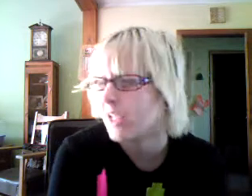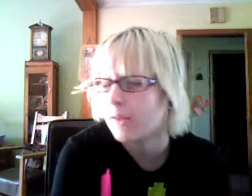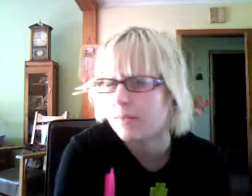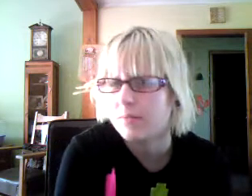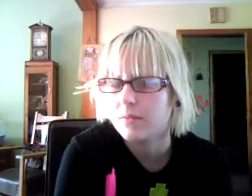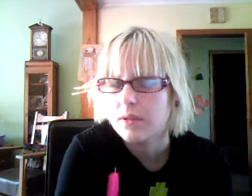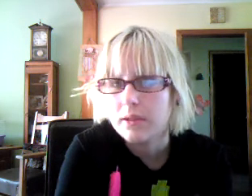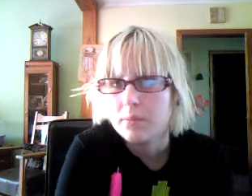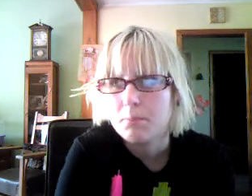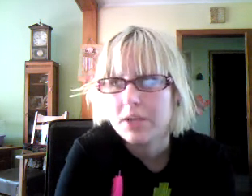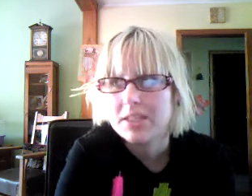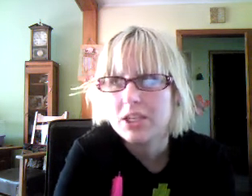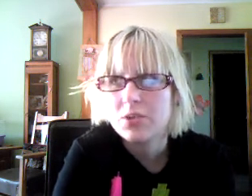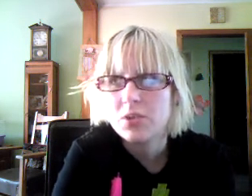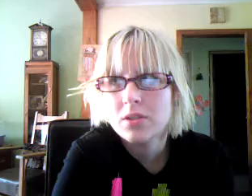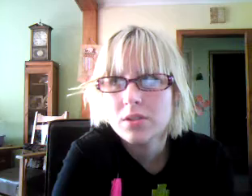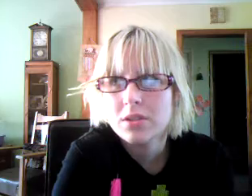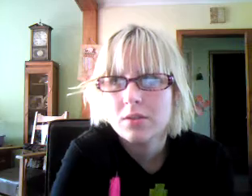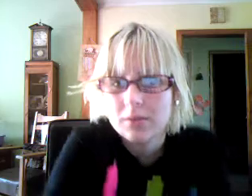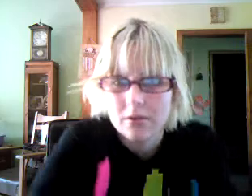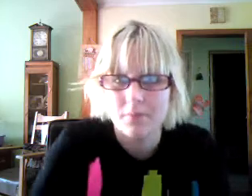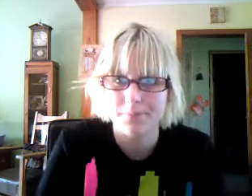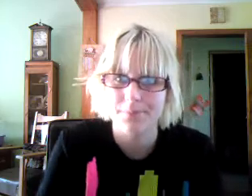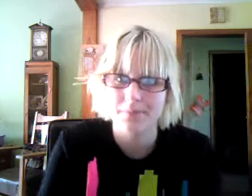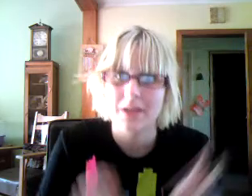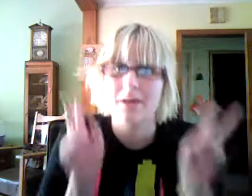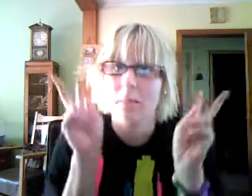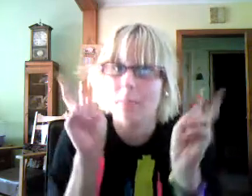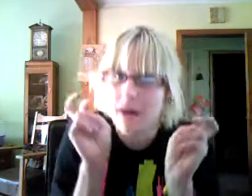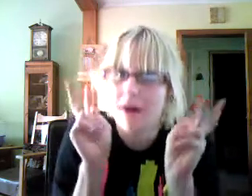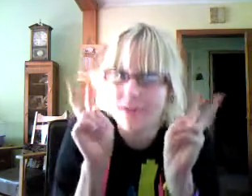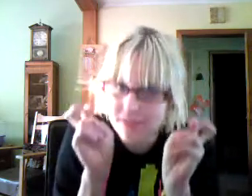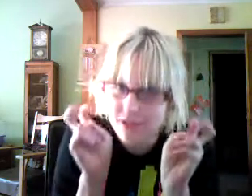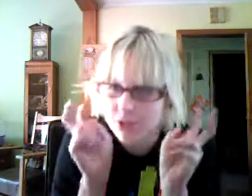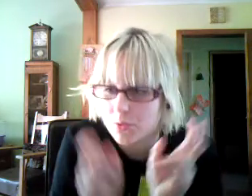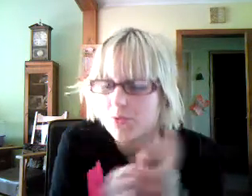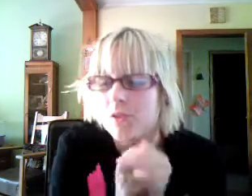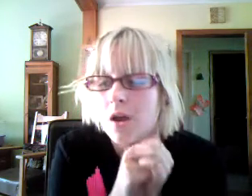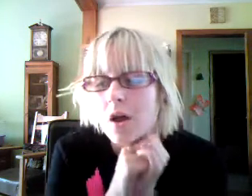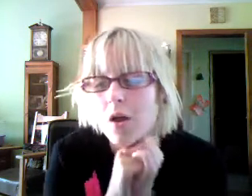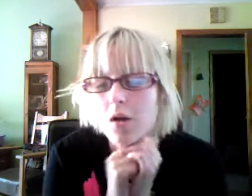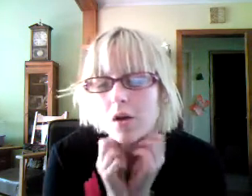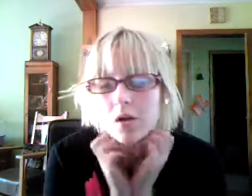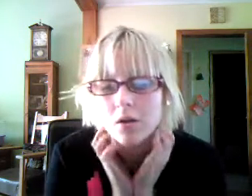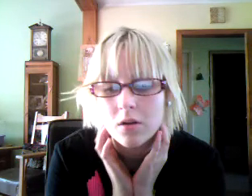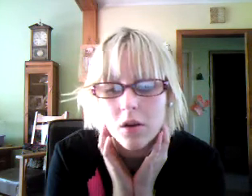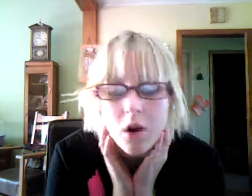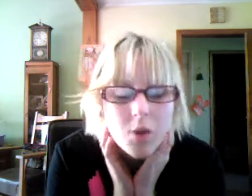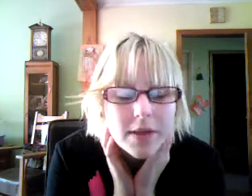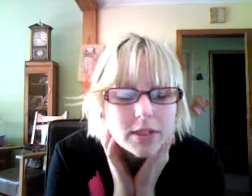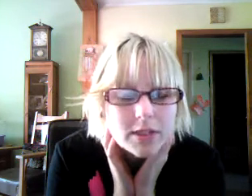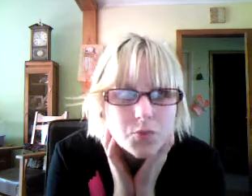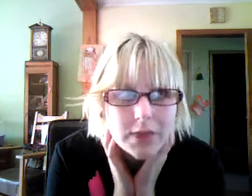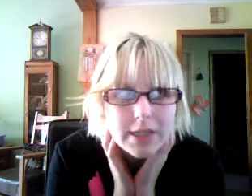like, and bisexuals, er, bi-sexuals are always really